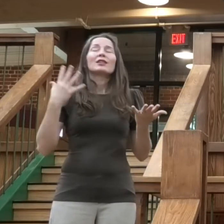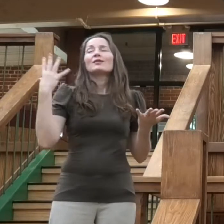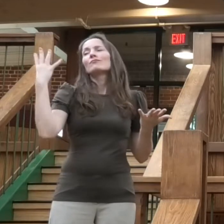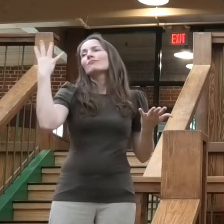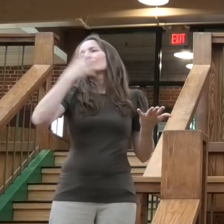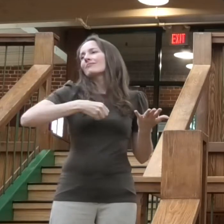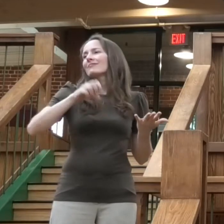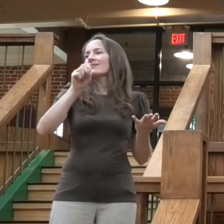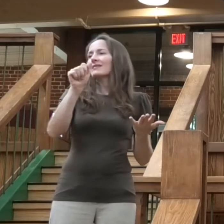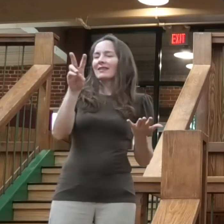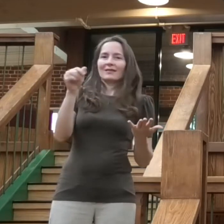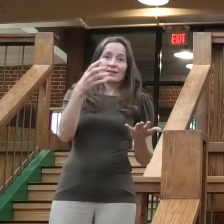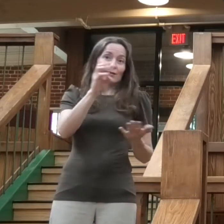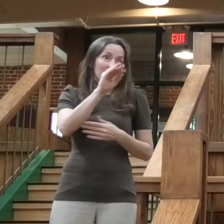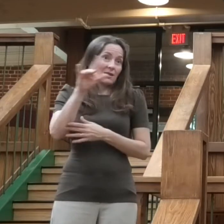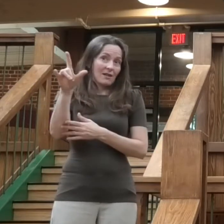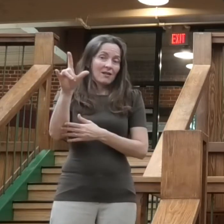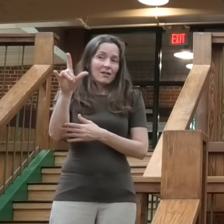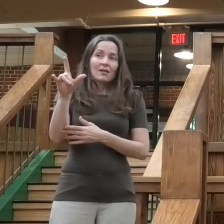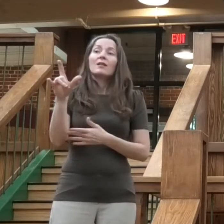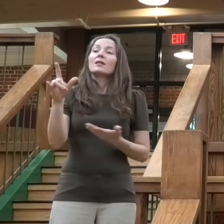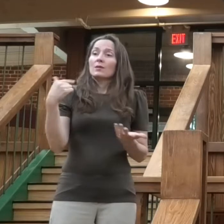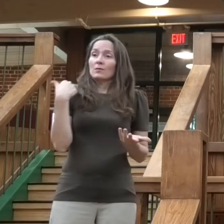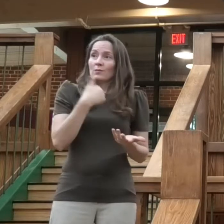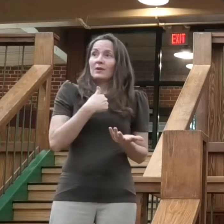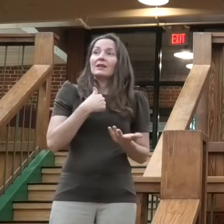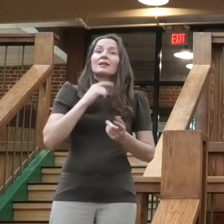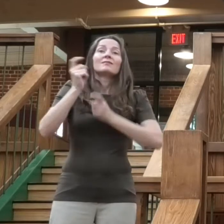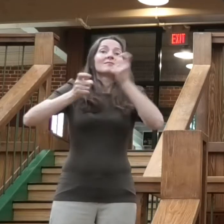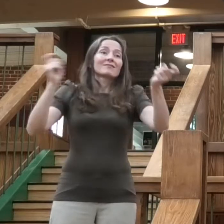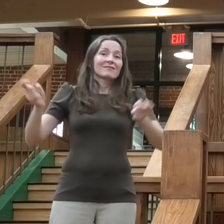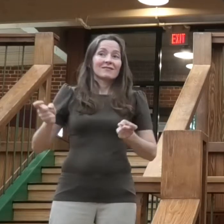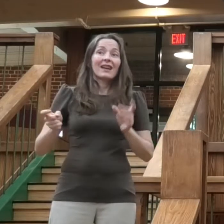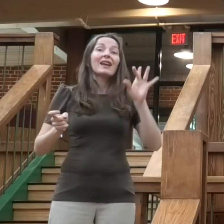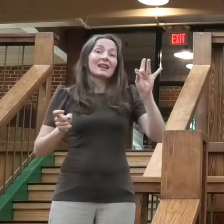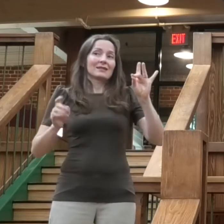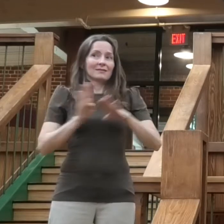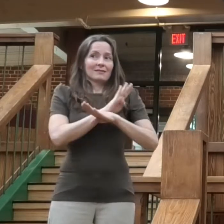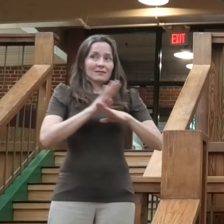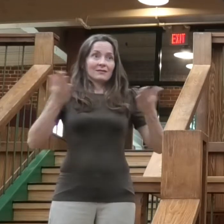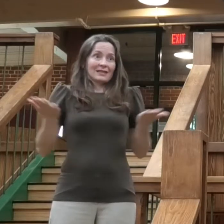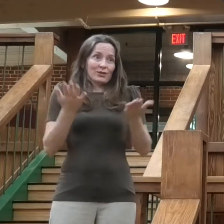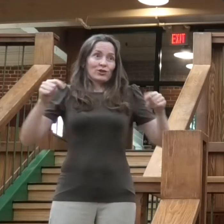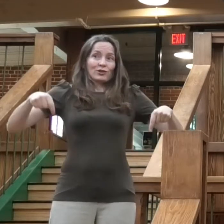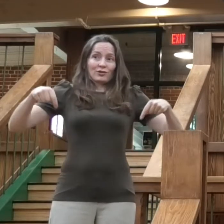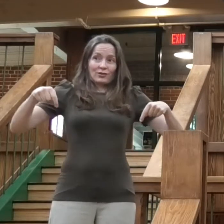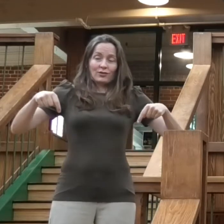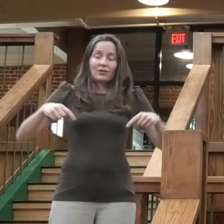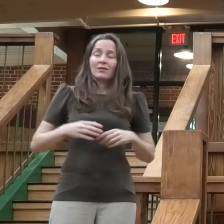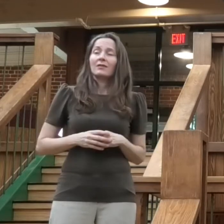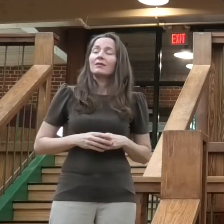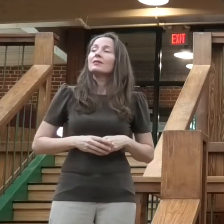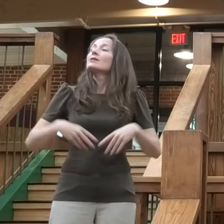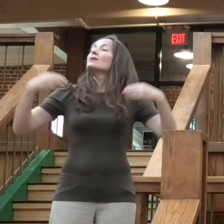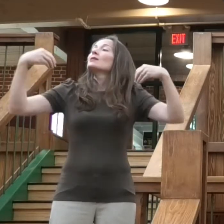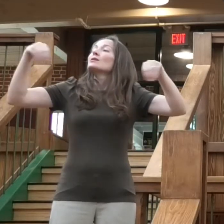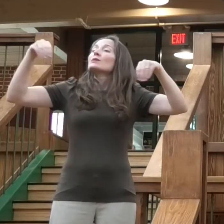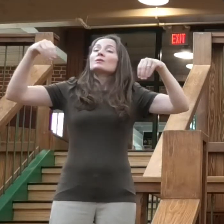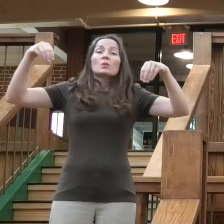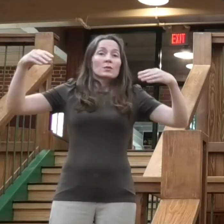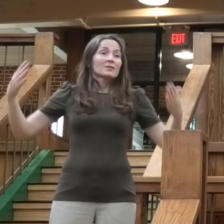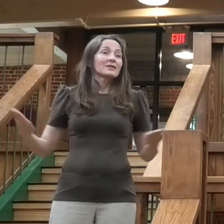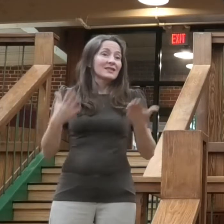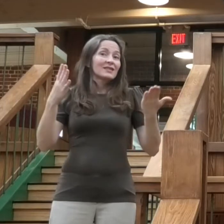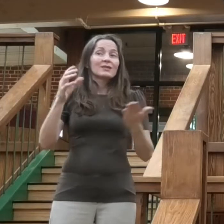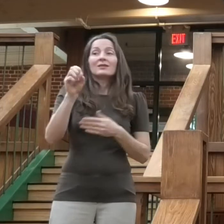storefront retail grants were awarded to eight businesses. The shops at Savage Mill, a vibrant